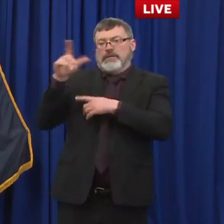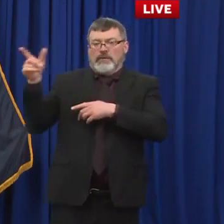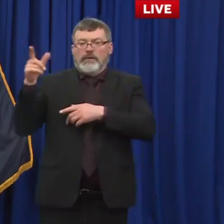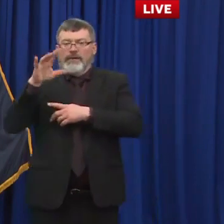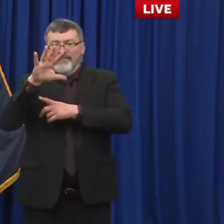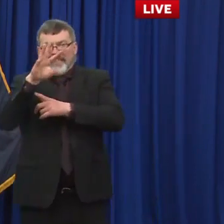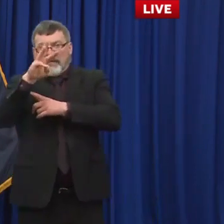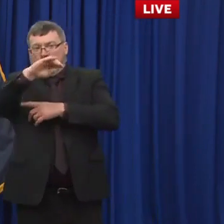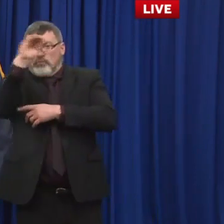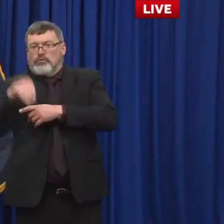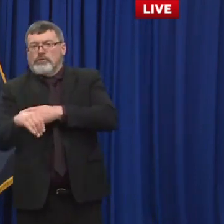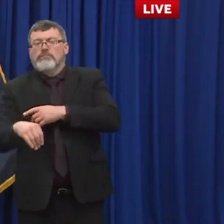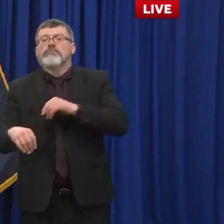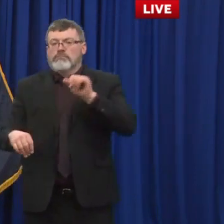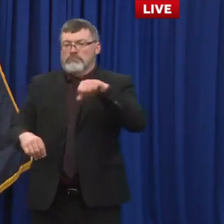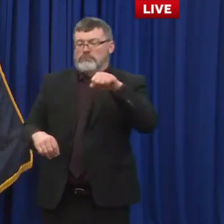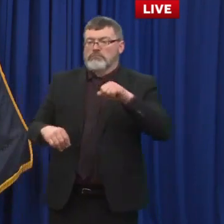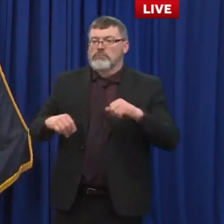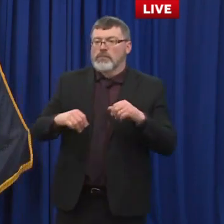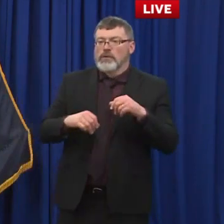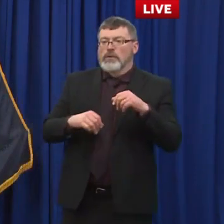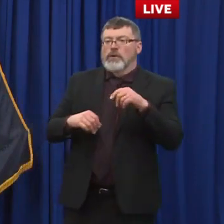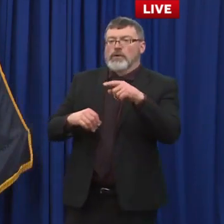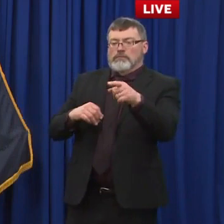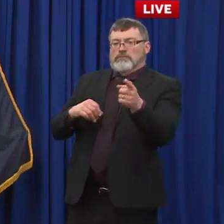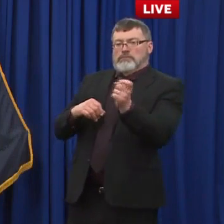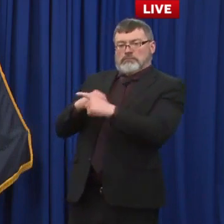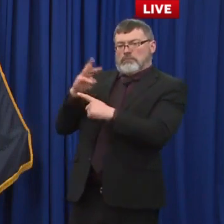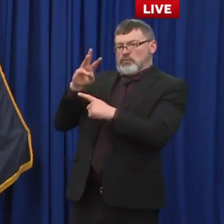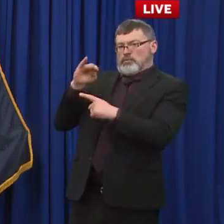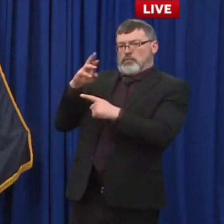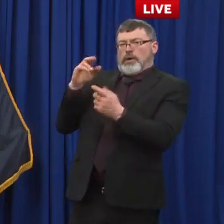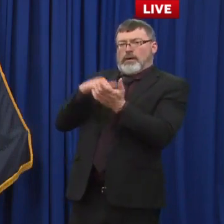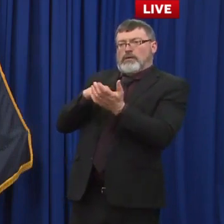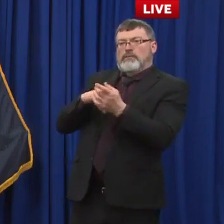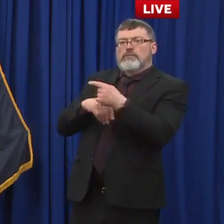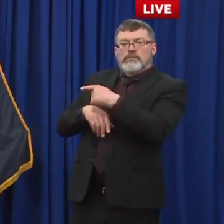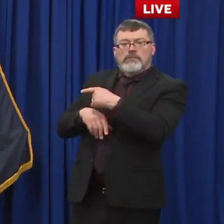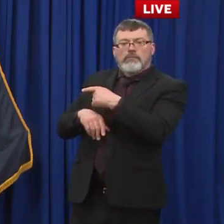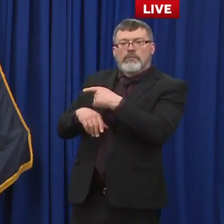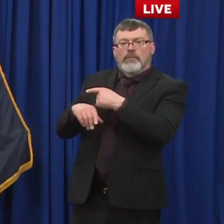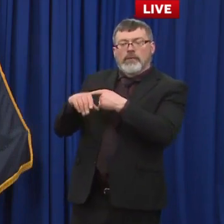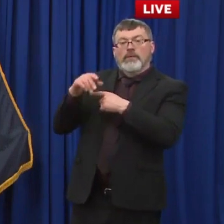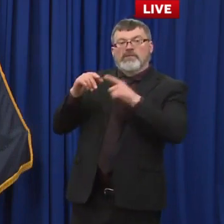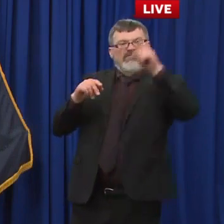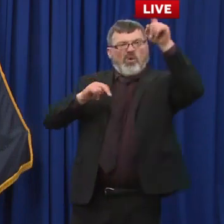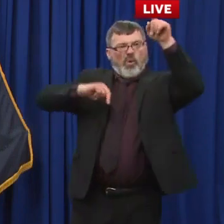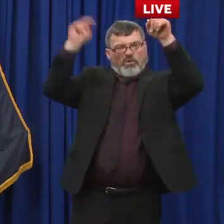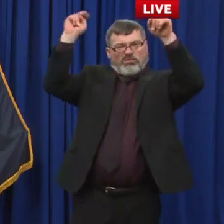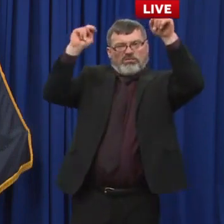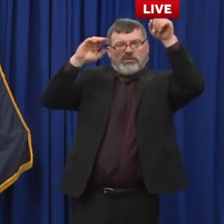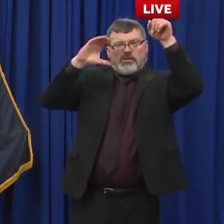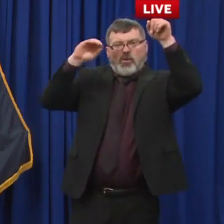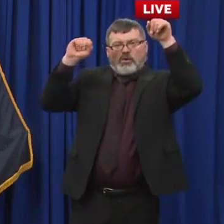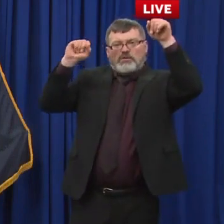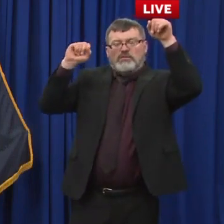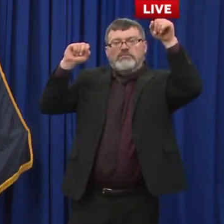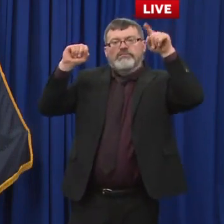hesitancy, and in New Hampshire, Coas, Grafton, Sullivan, and Cheshire counties were the highest